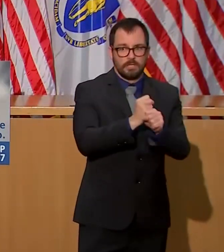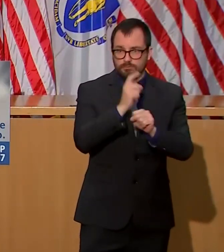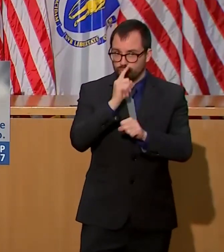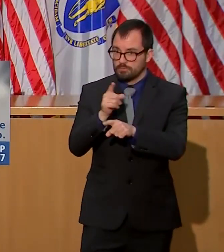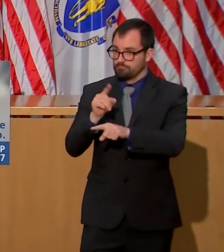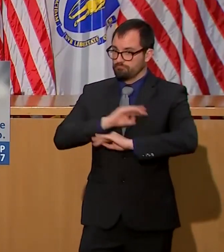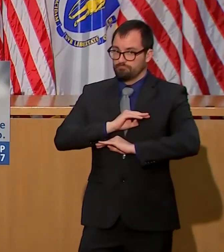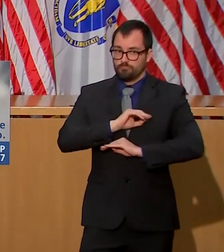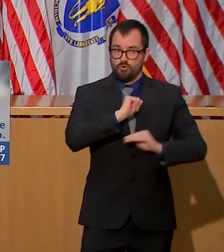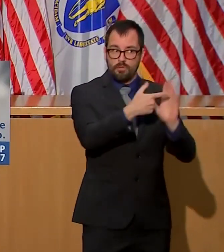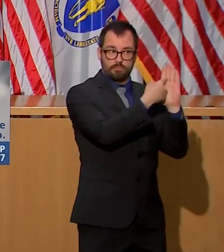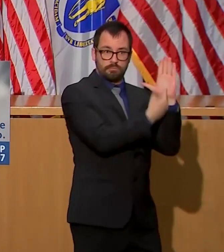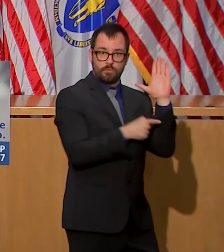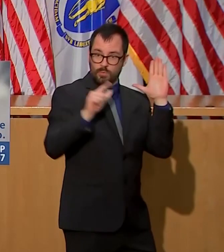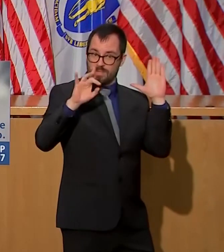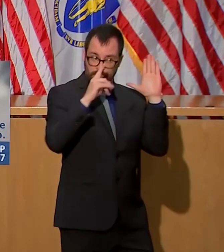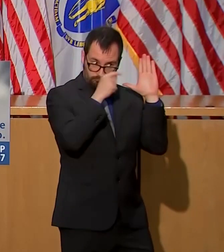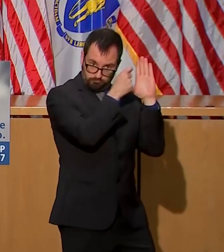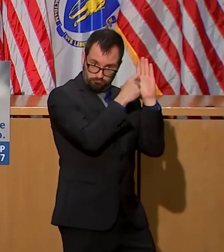of our most vulnerable residents.